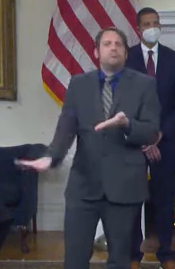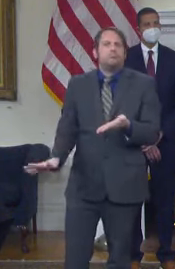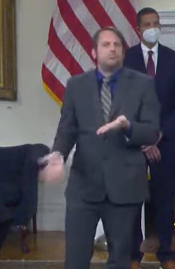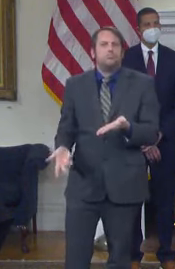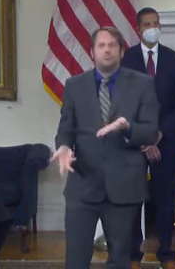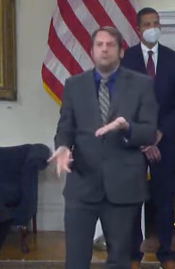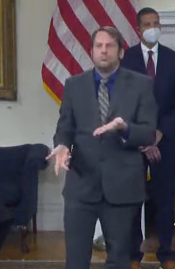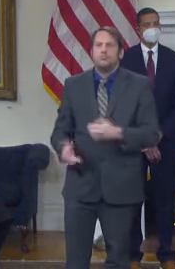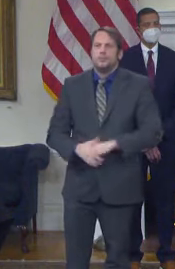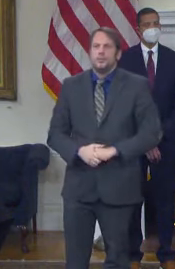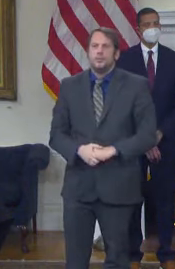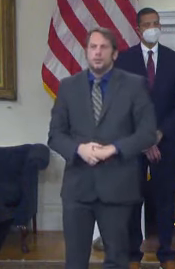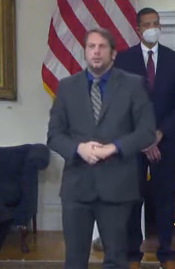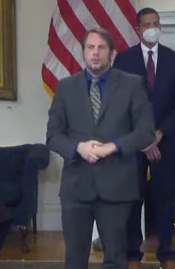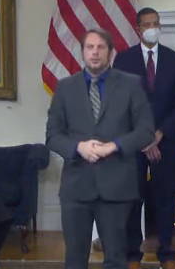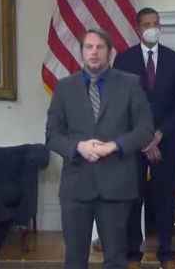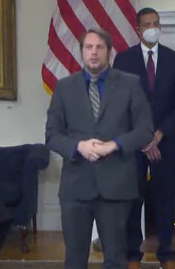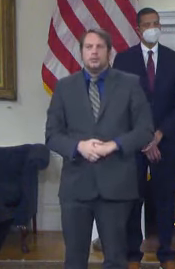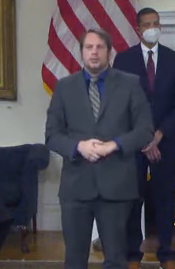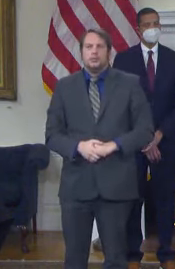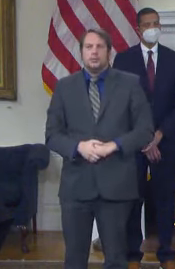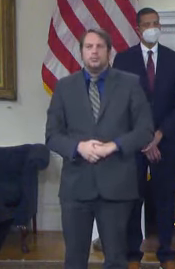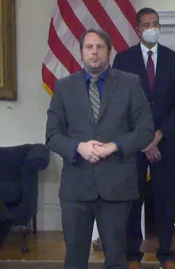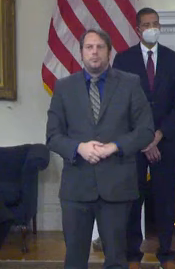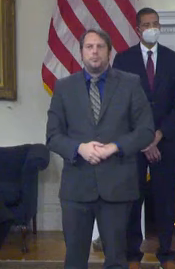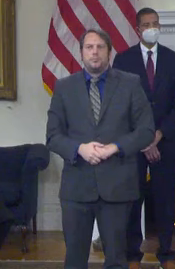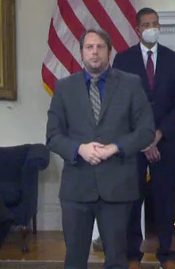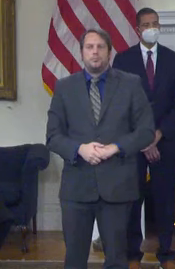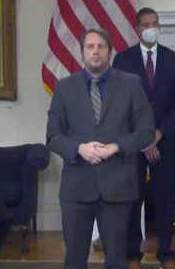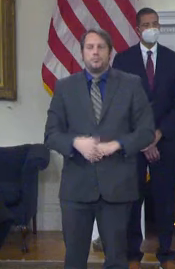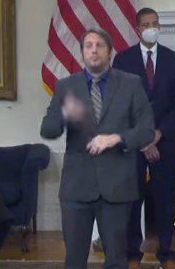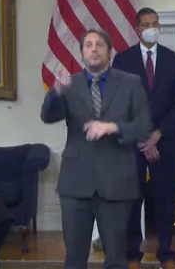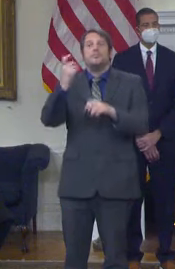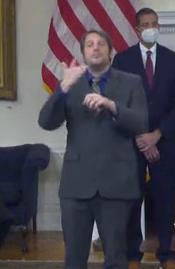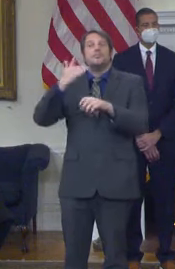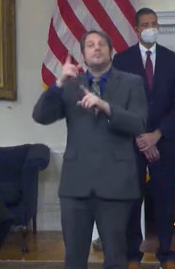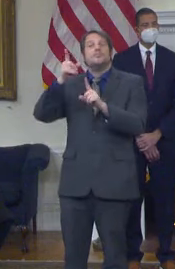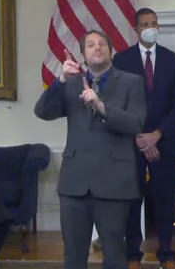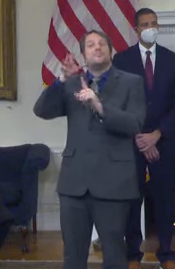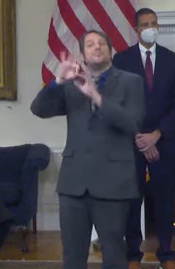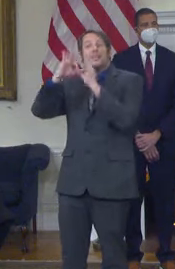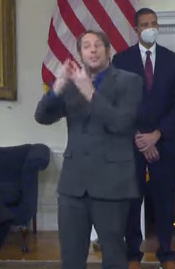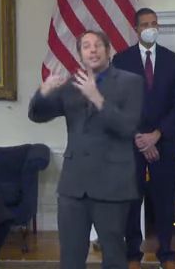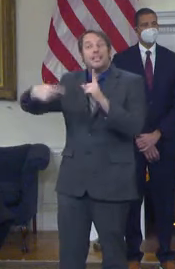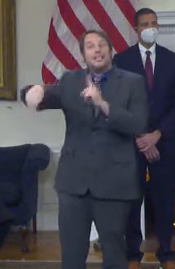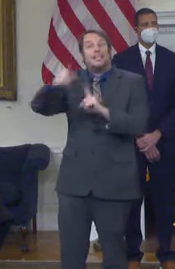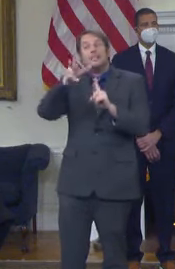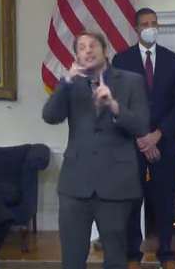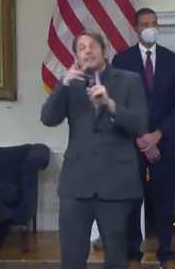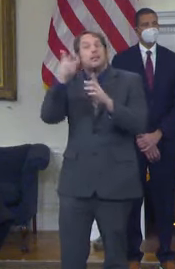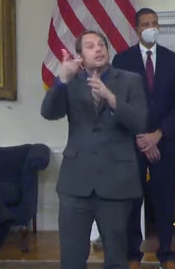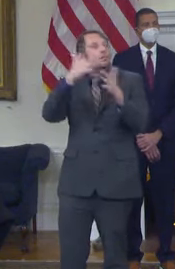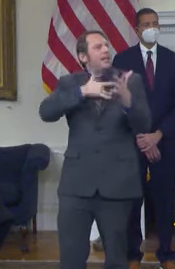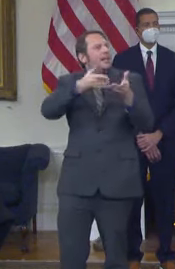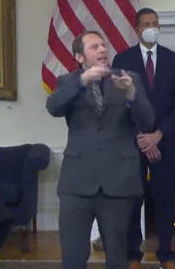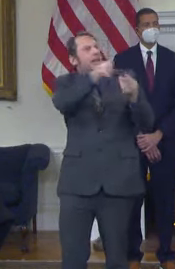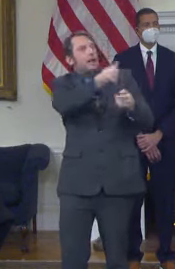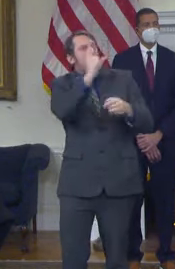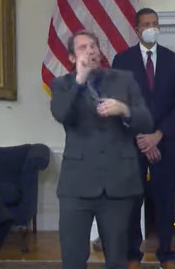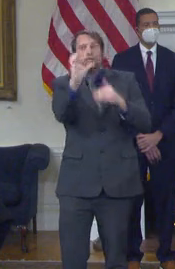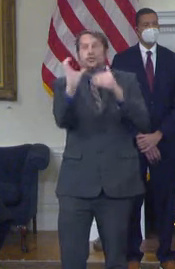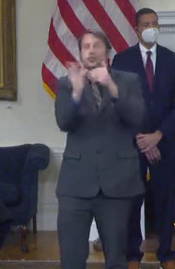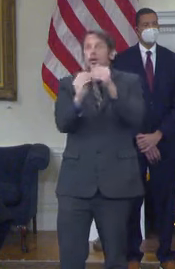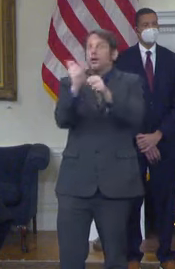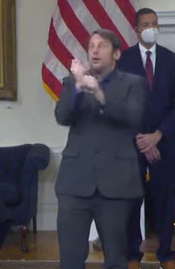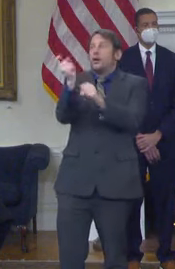the $100 annual filing fee for family farms. This reform would make Maryland the first state in the country to